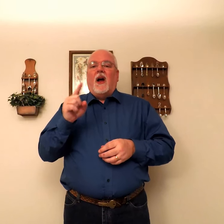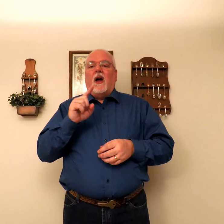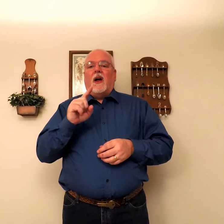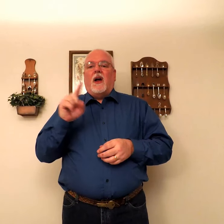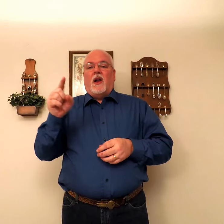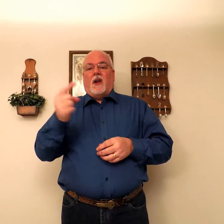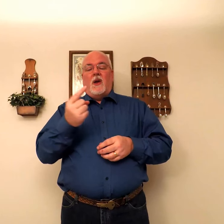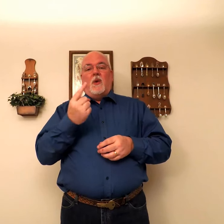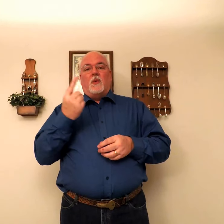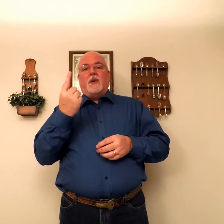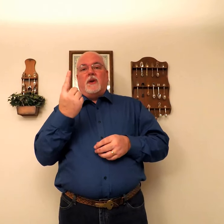Alone.